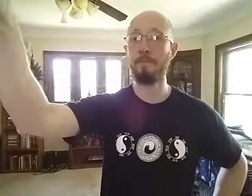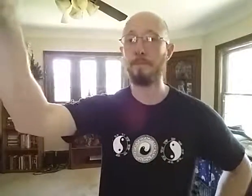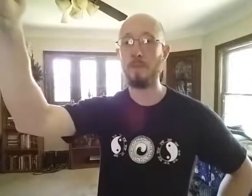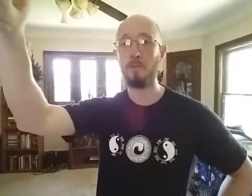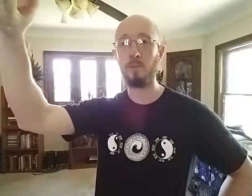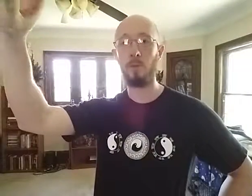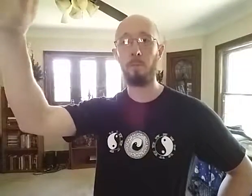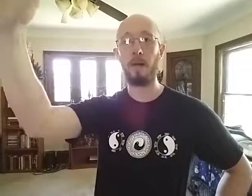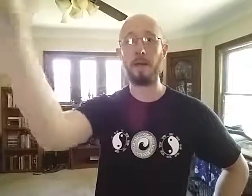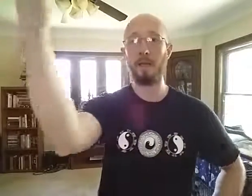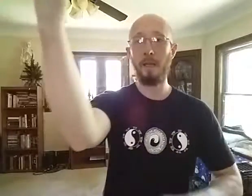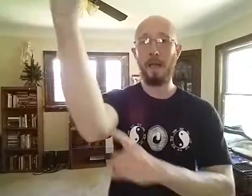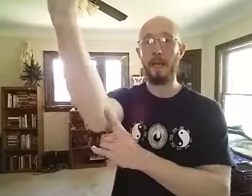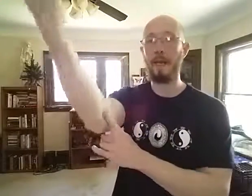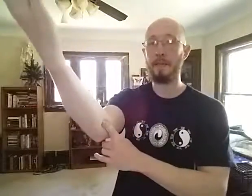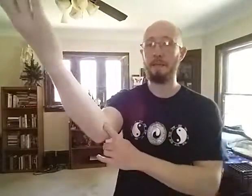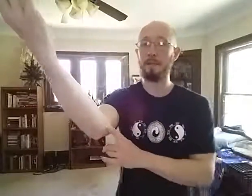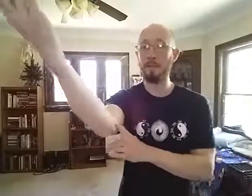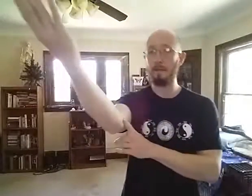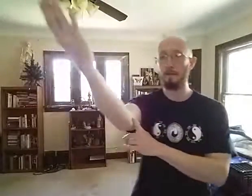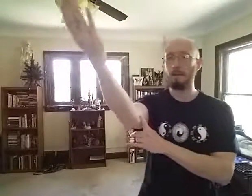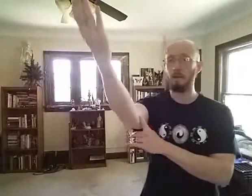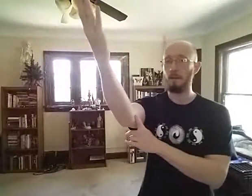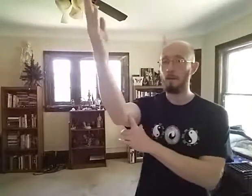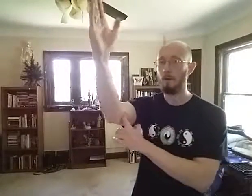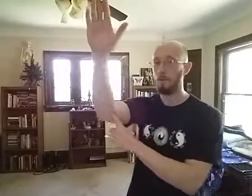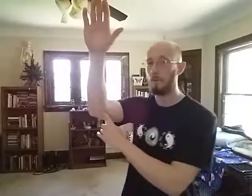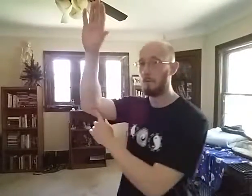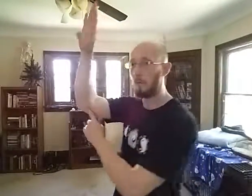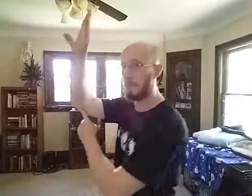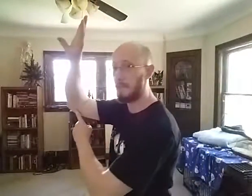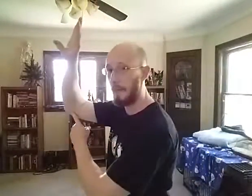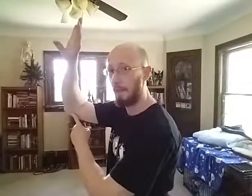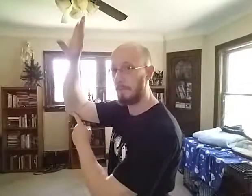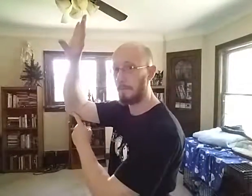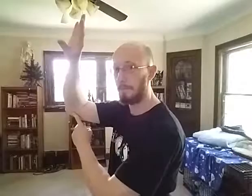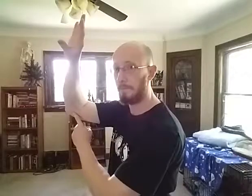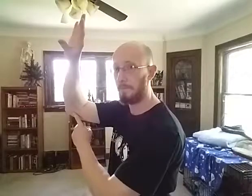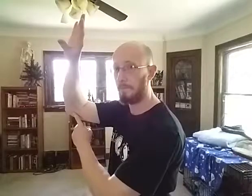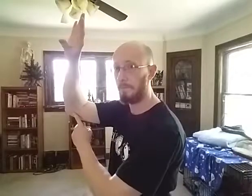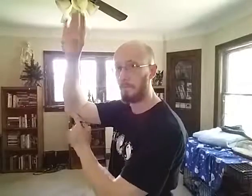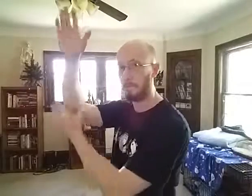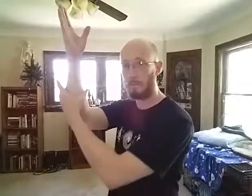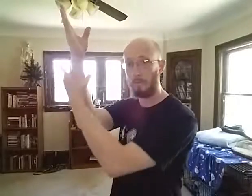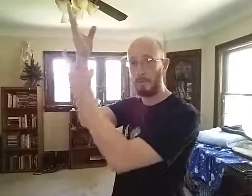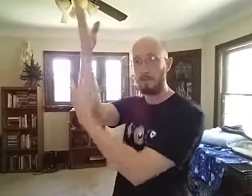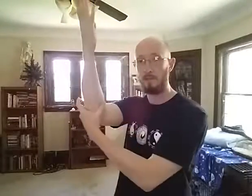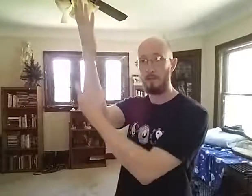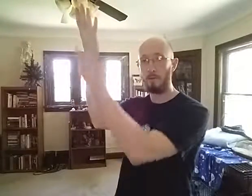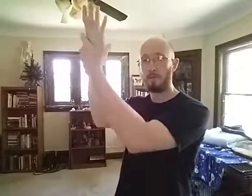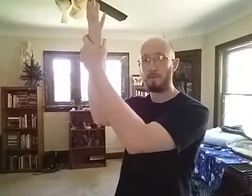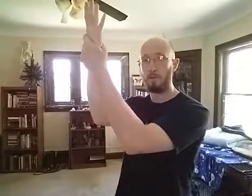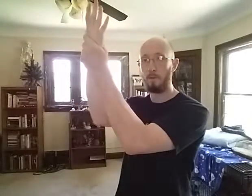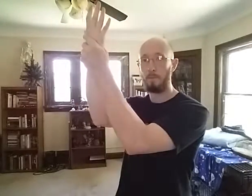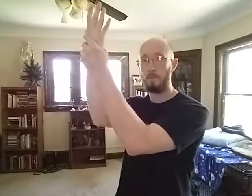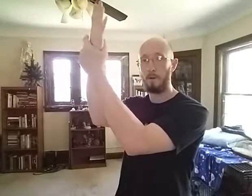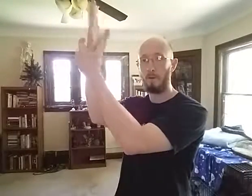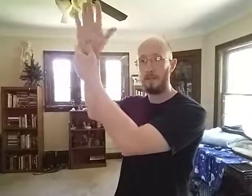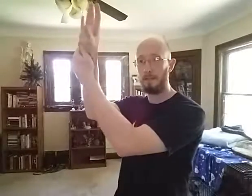Use the whole body and rotate. Radius in the ulna, turn the palm in